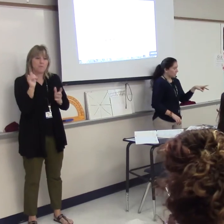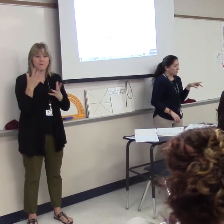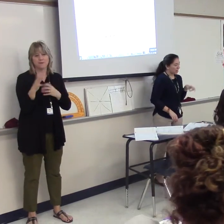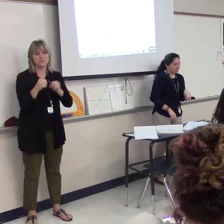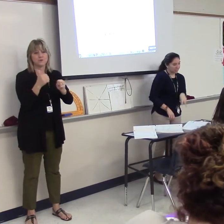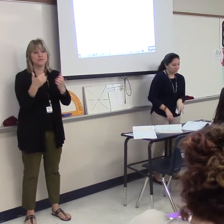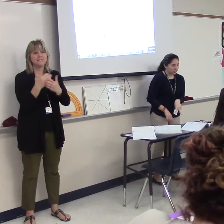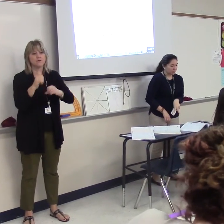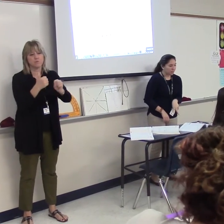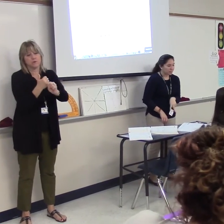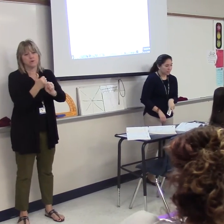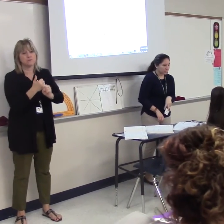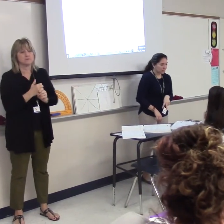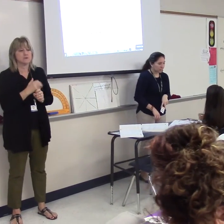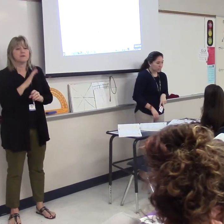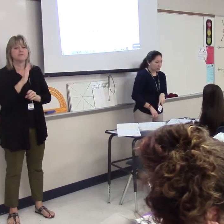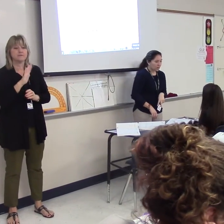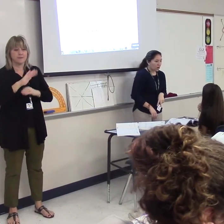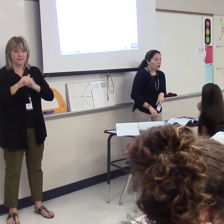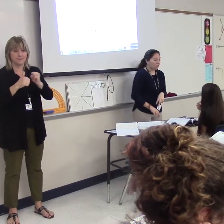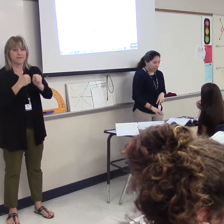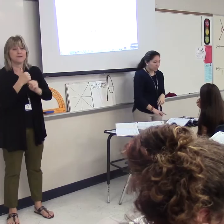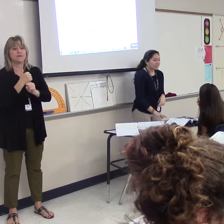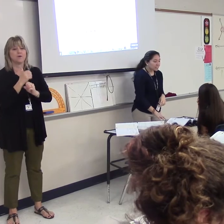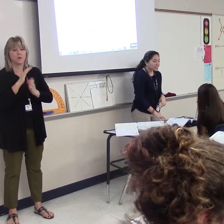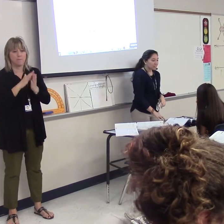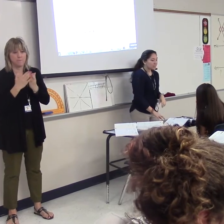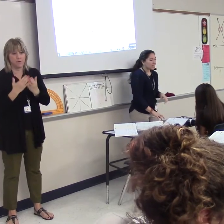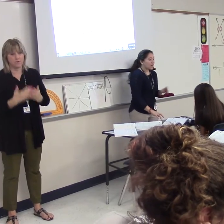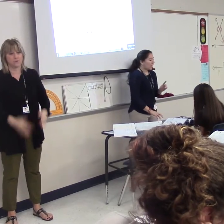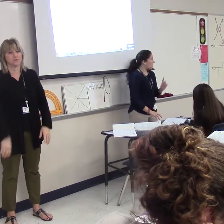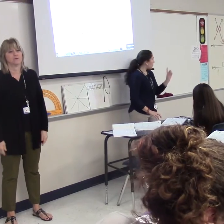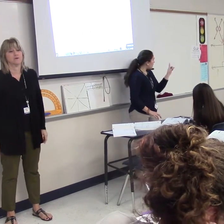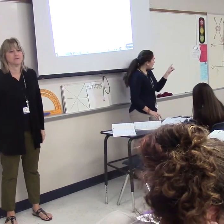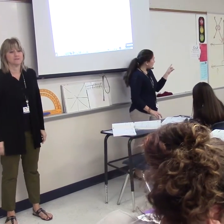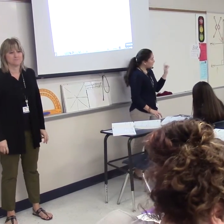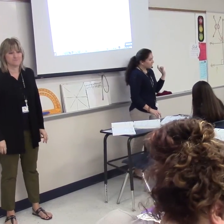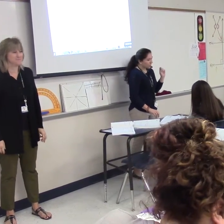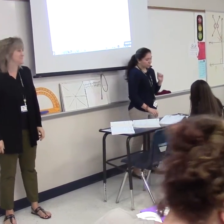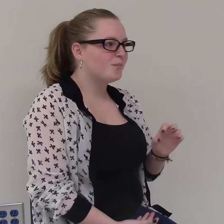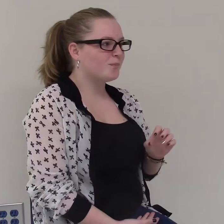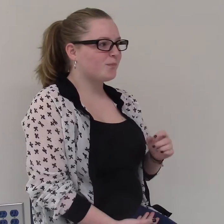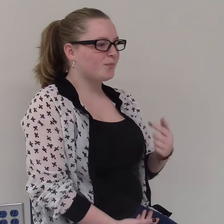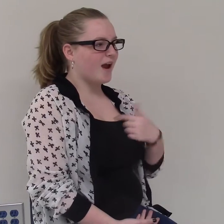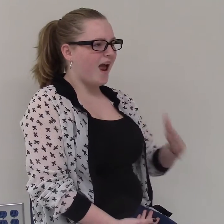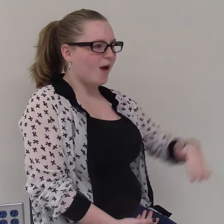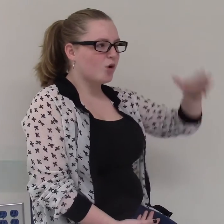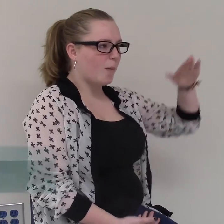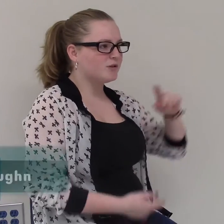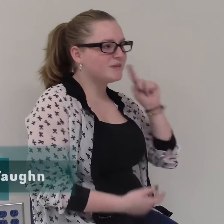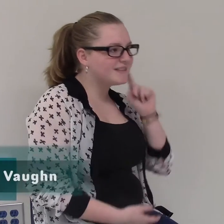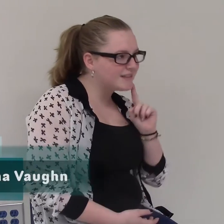deaf. The Wingspan News got a chance to interview Samantha and how she lives life without sound. I grew up deaf.